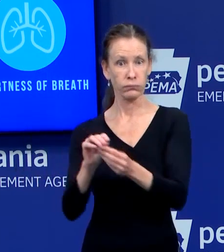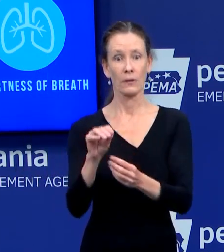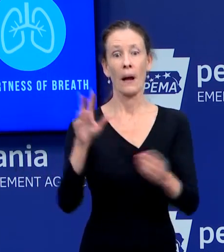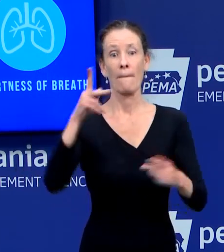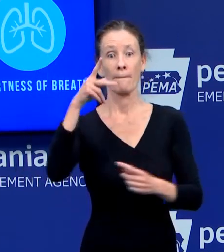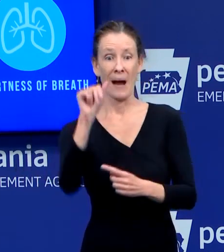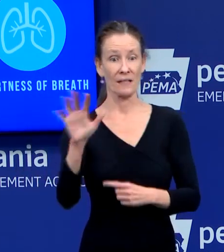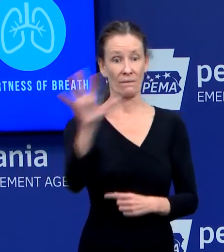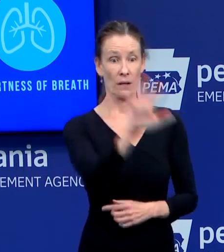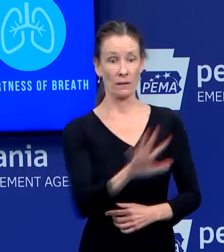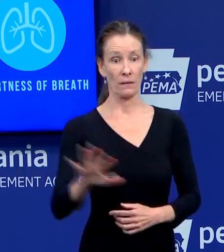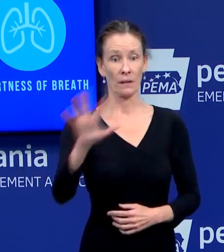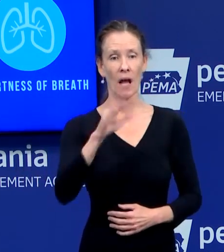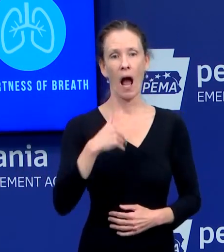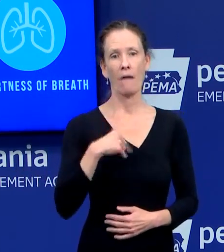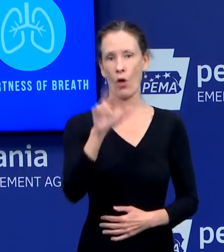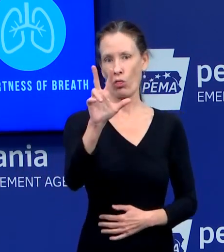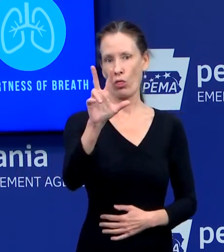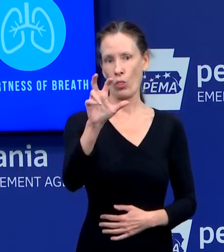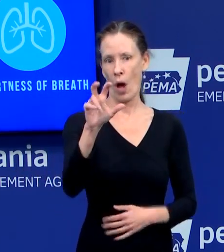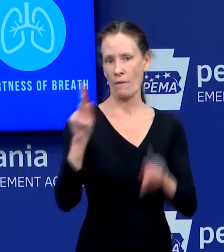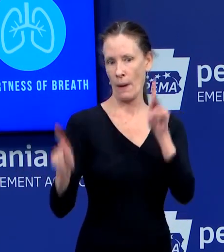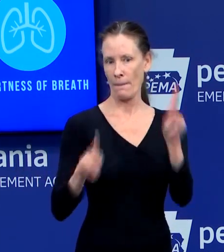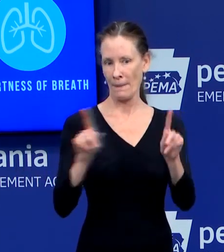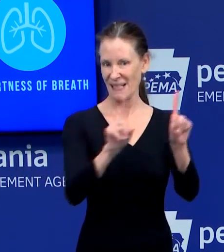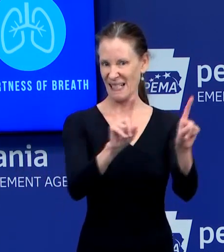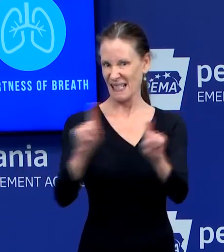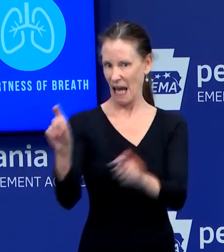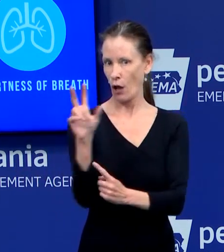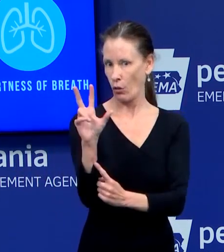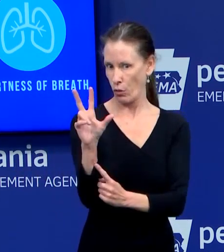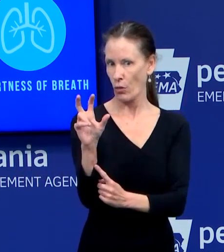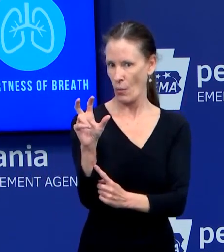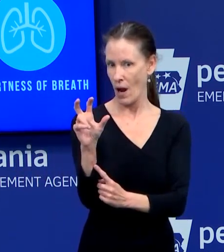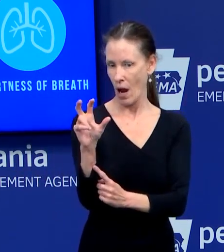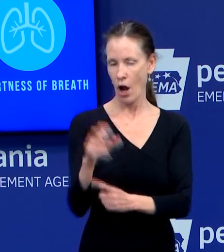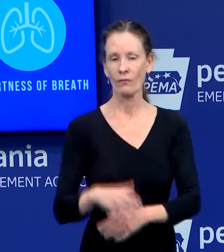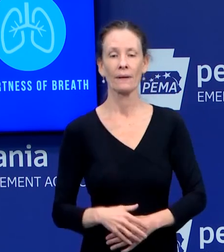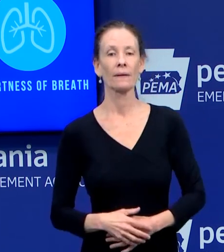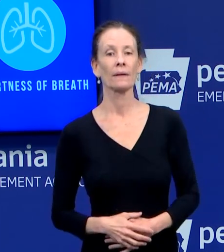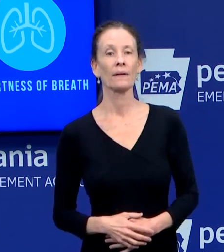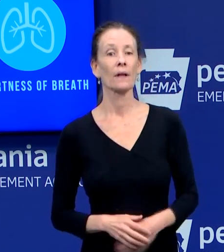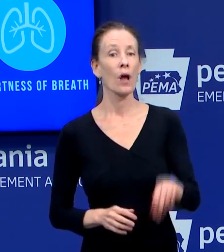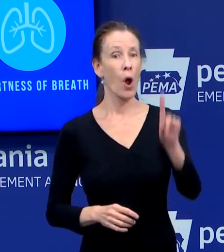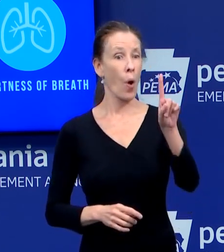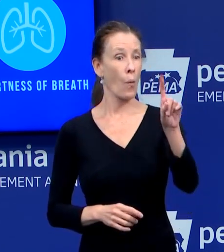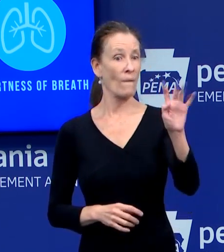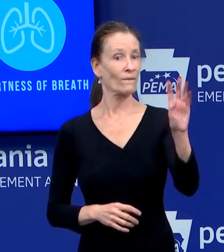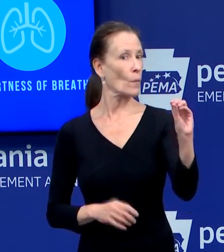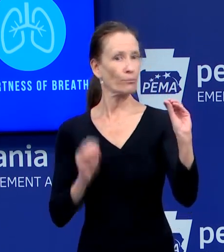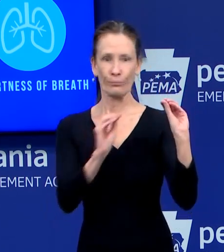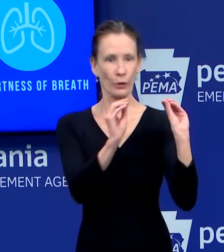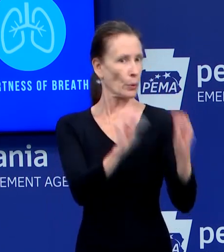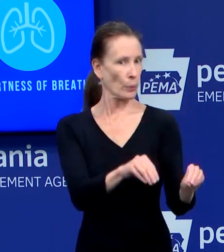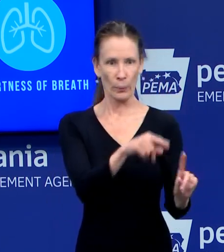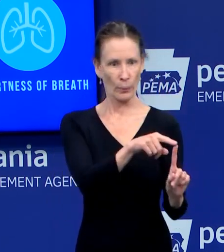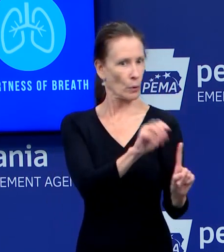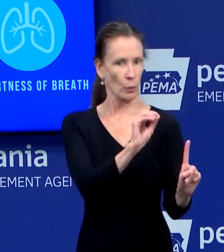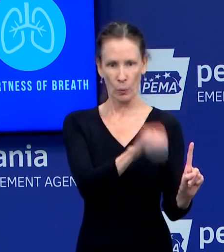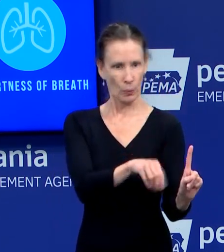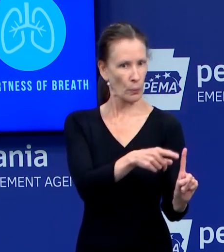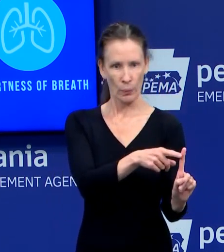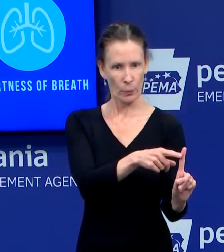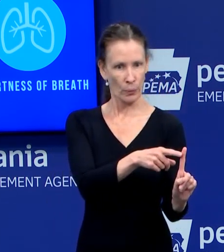More than 140 of those have tested negative. 33 have presumptive